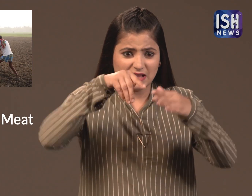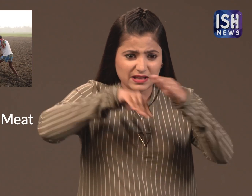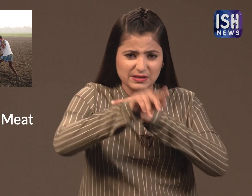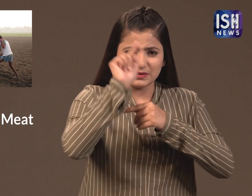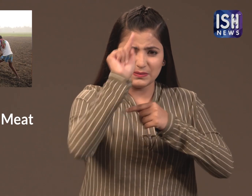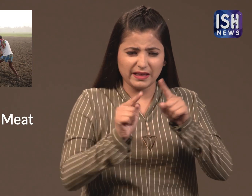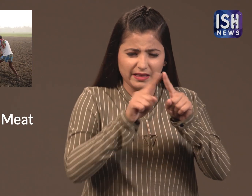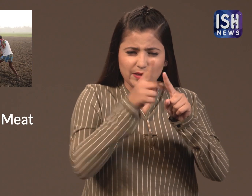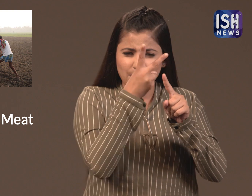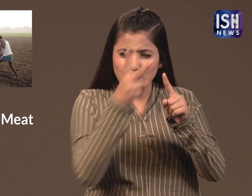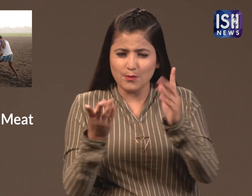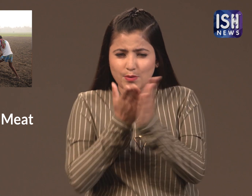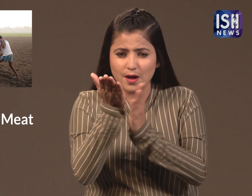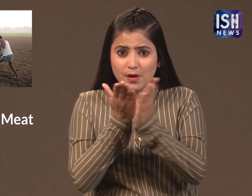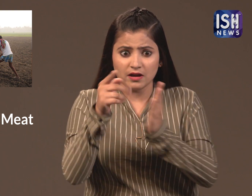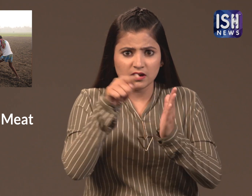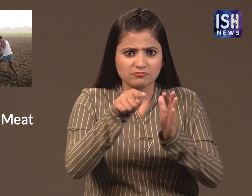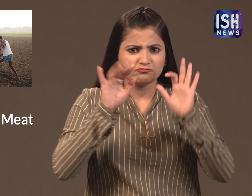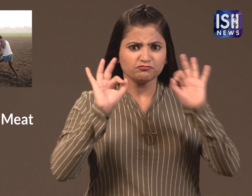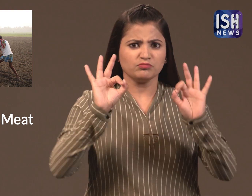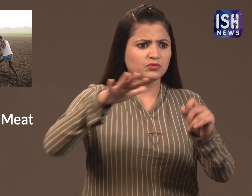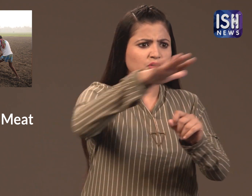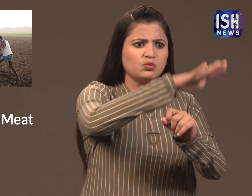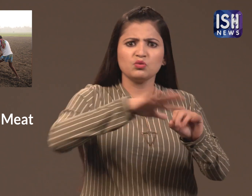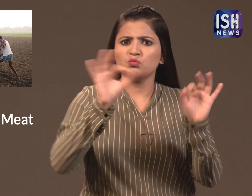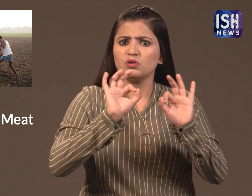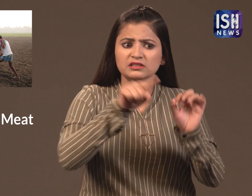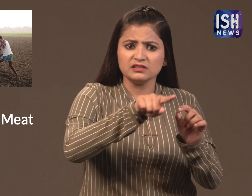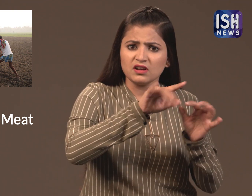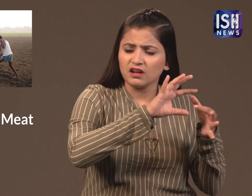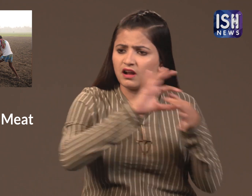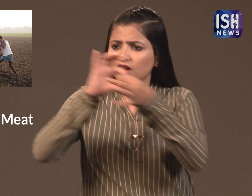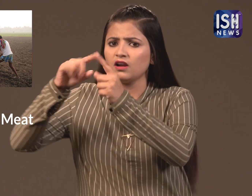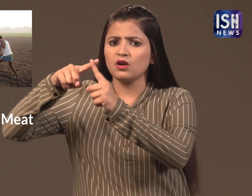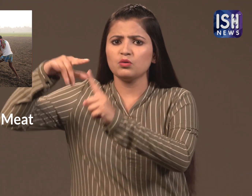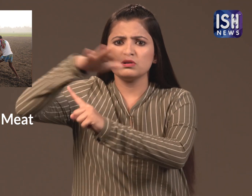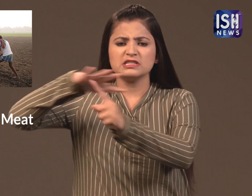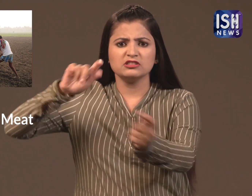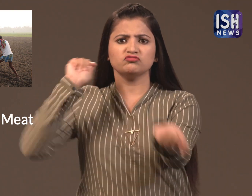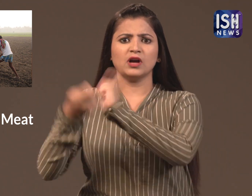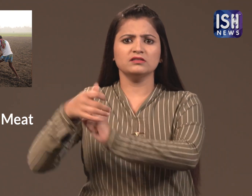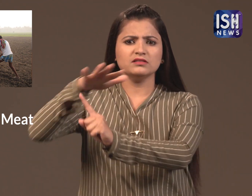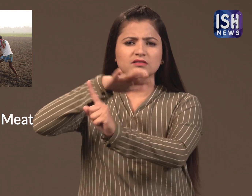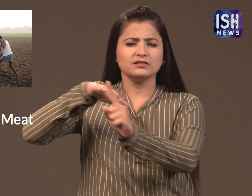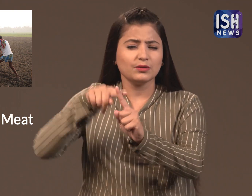Bad farming techniques have affected the environment.